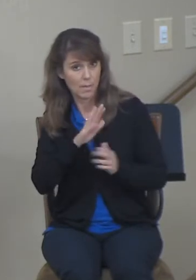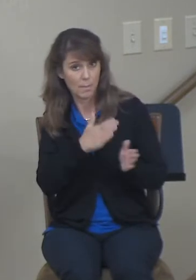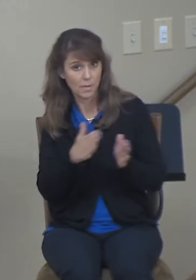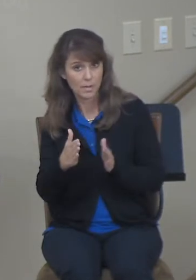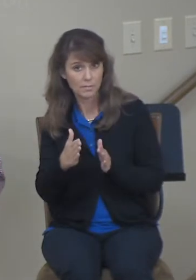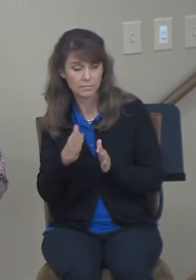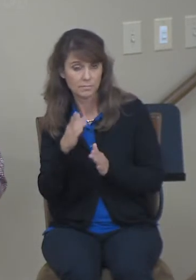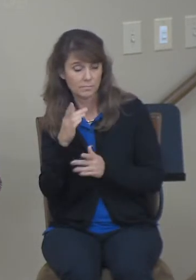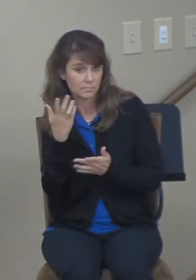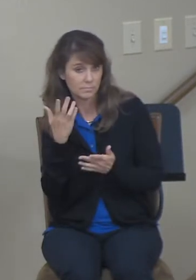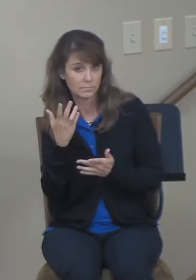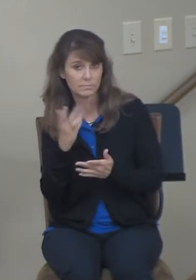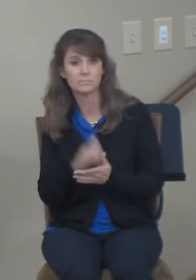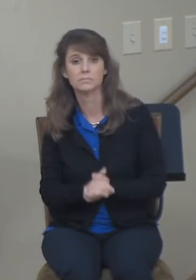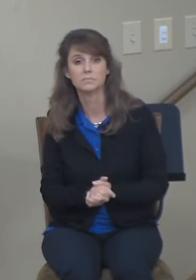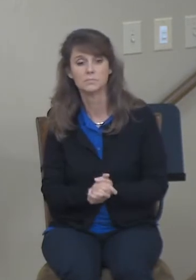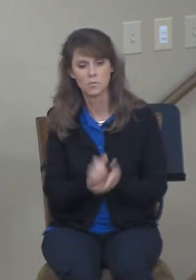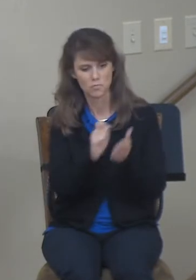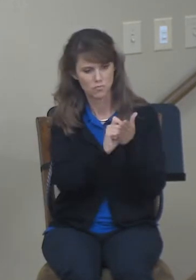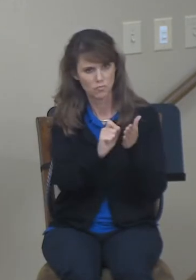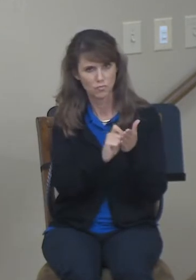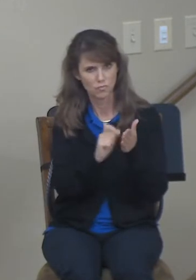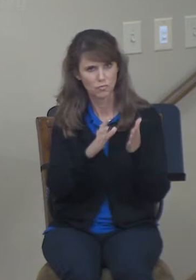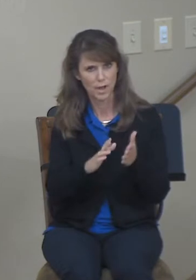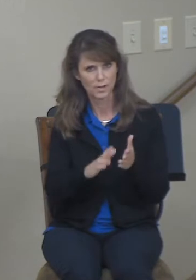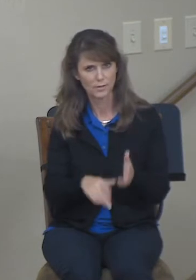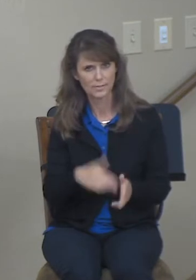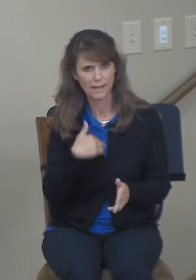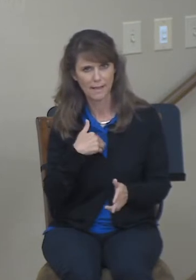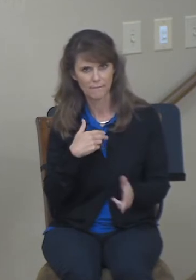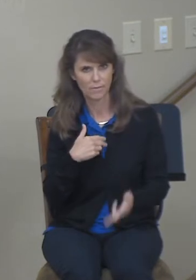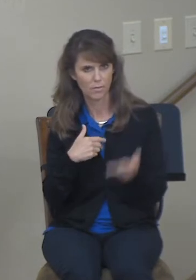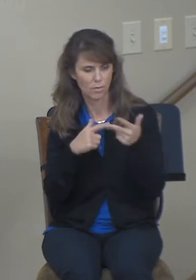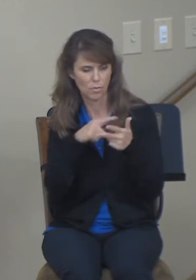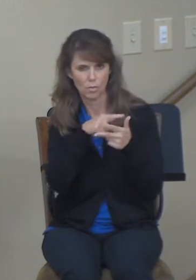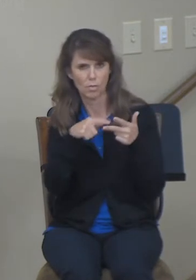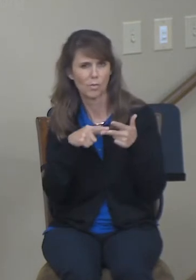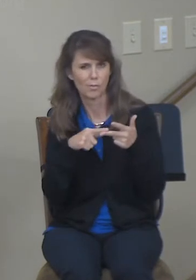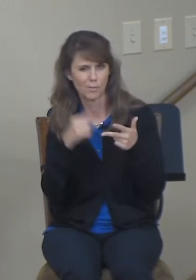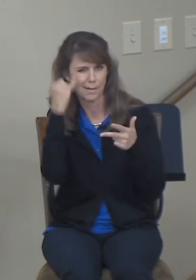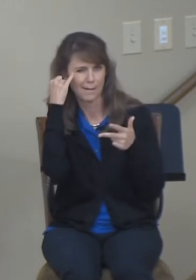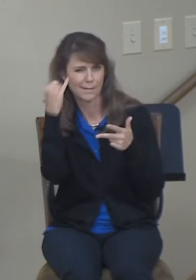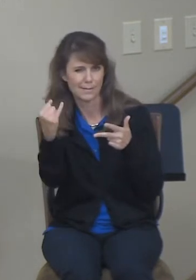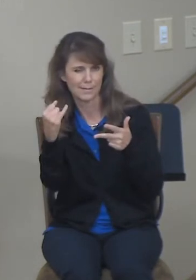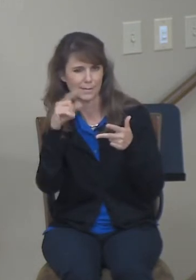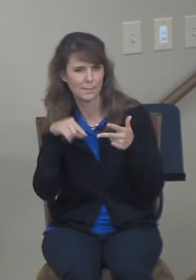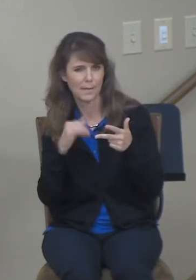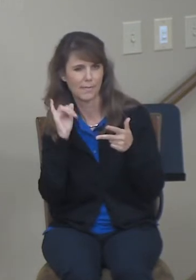ideas that commentators put forward to kind of talk about Naomi's plan. The first,